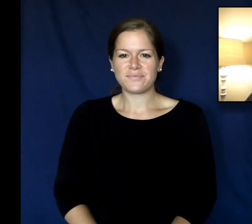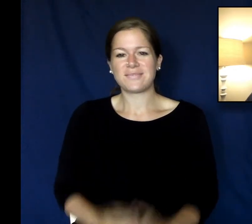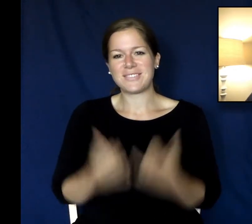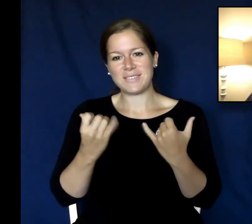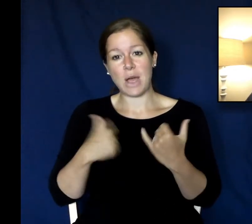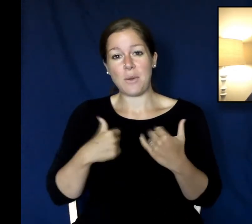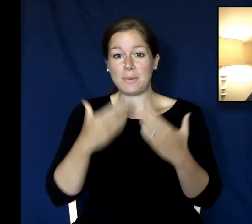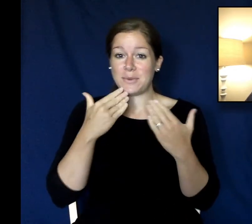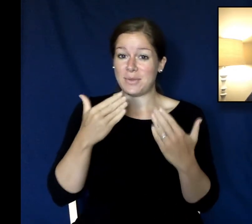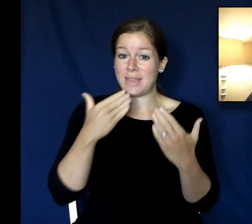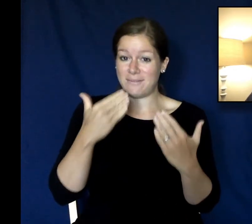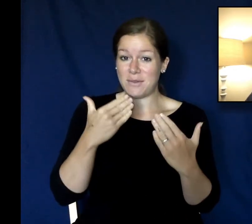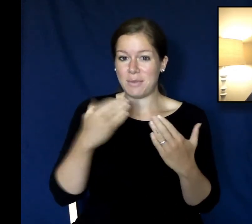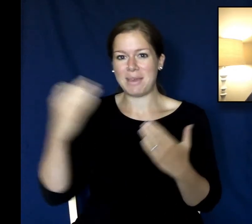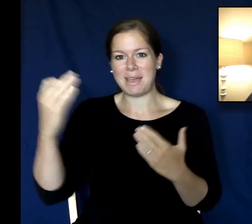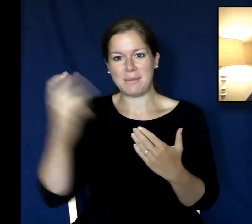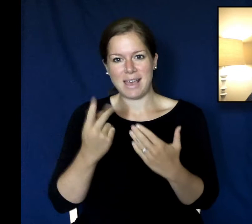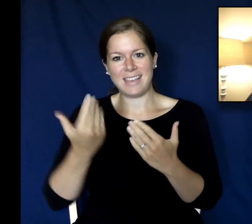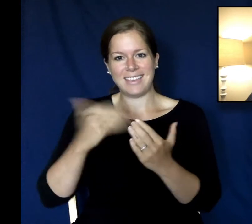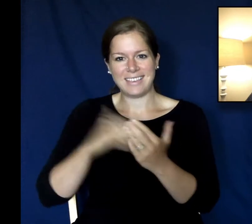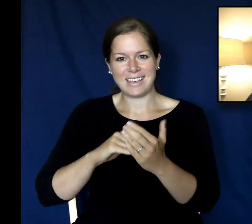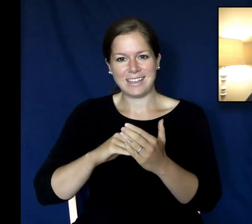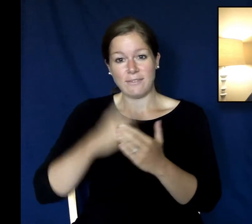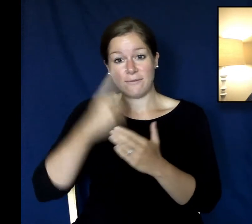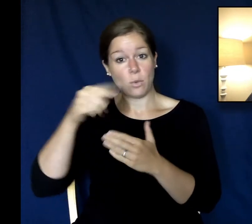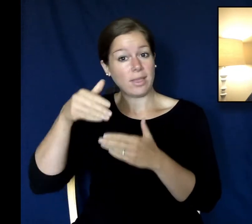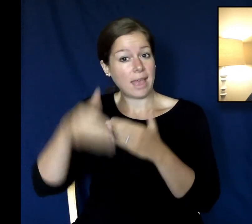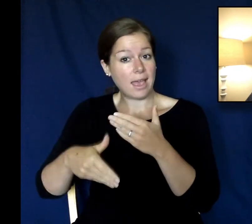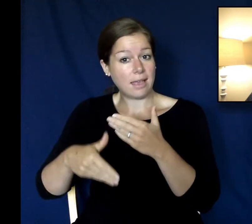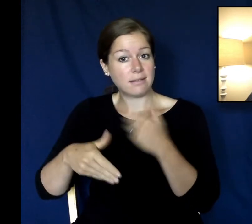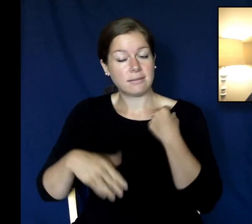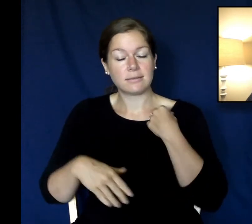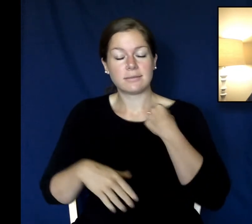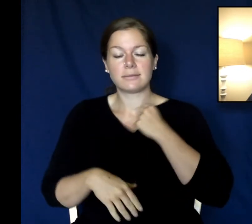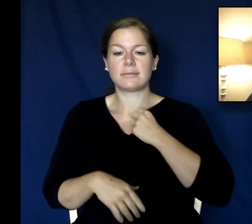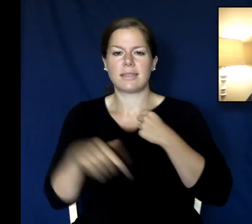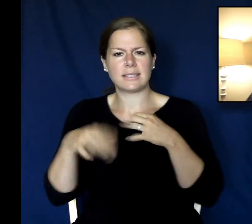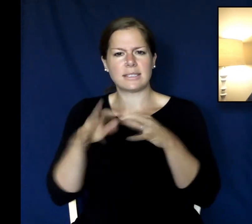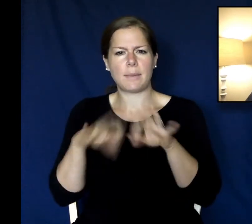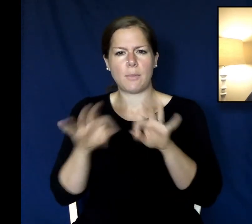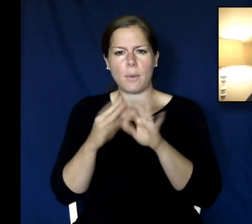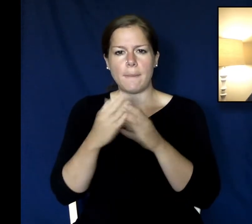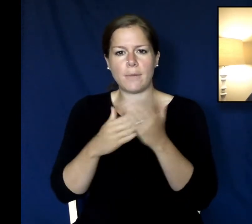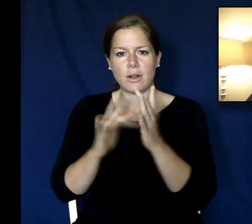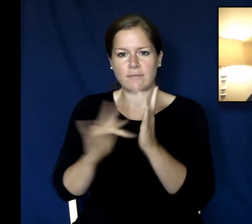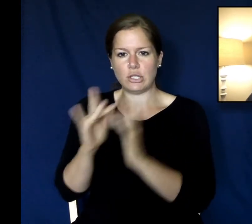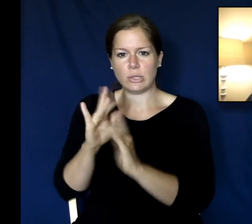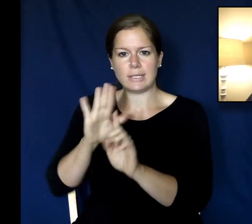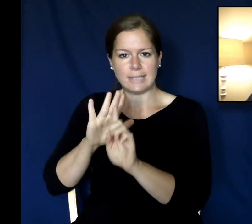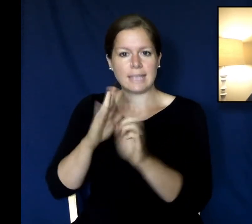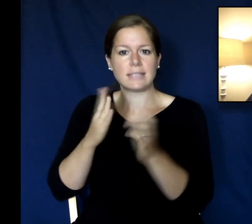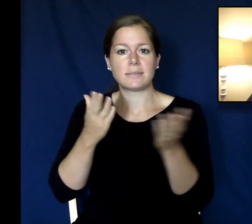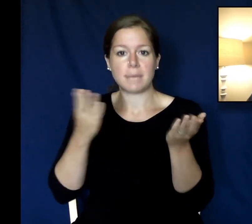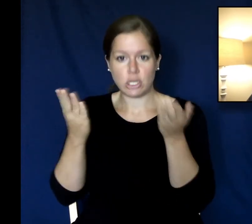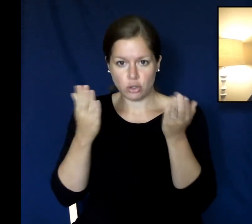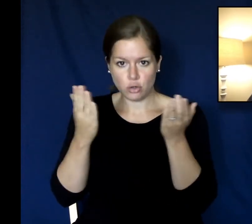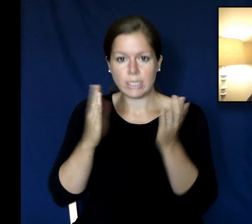Gospel and I'm very thankful to be back here with you in this very crucial part of Jesus's ministry in this very crucial